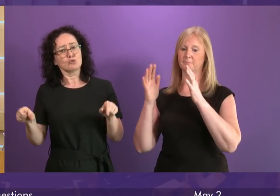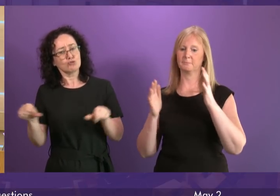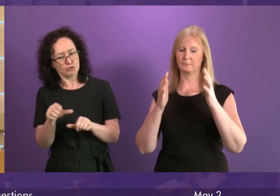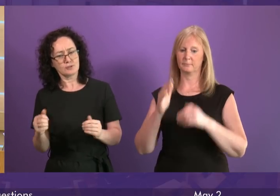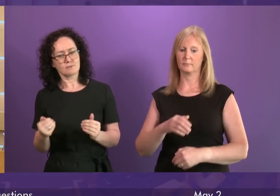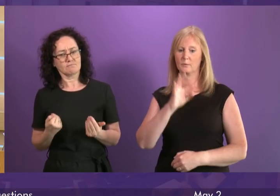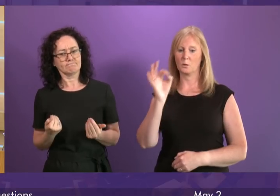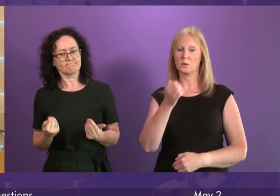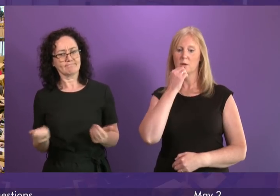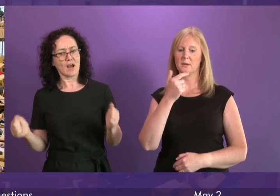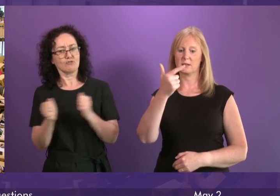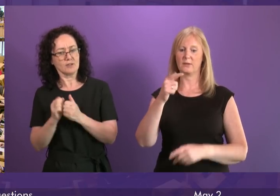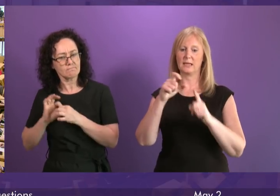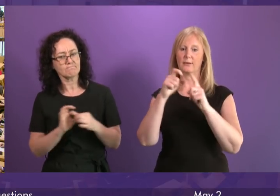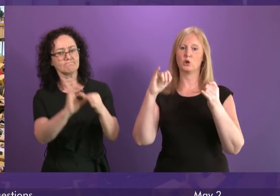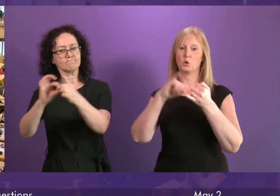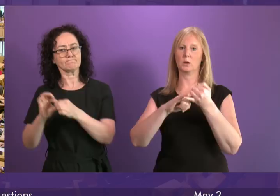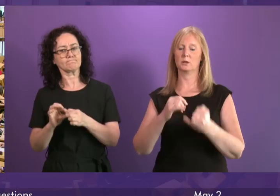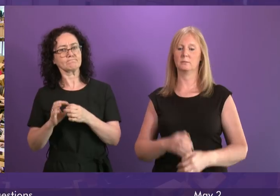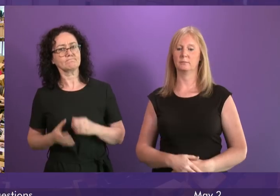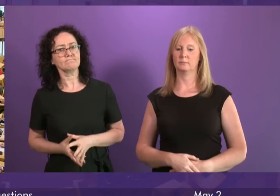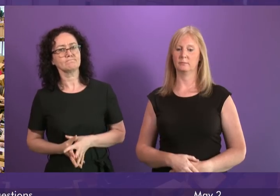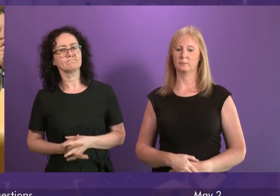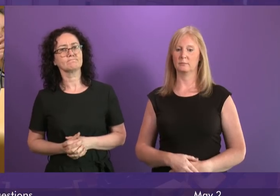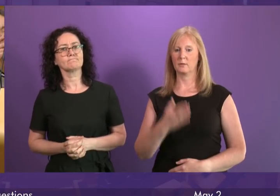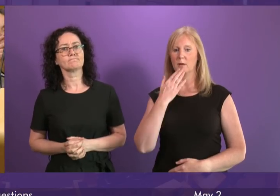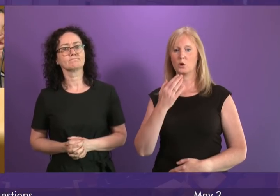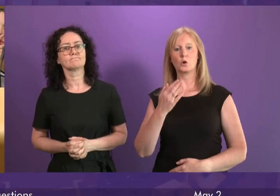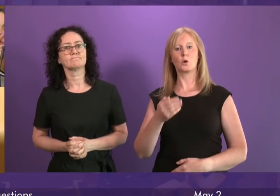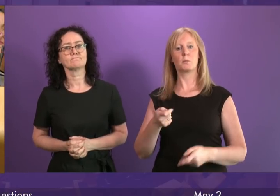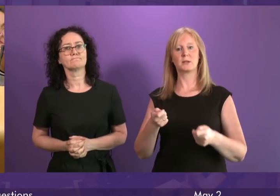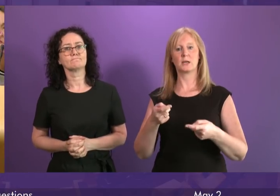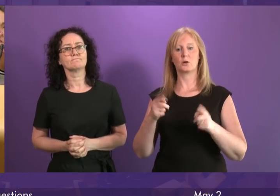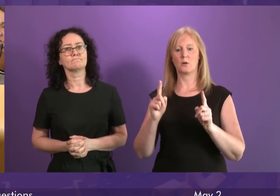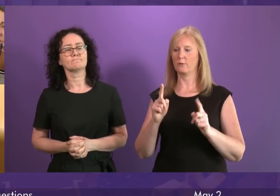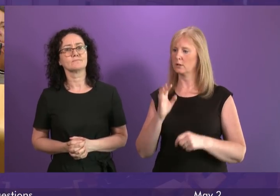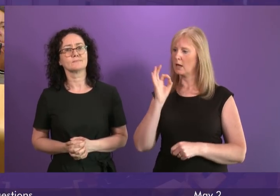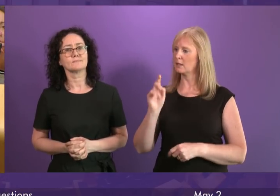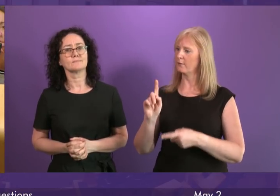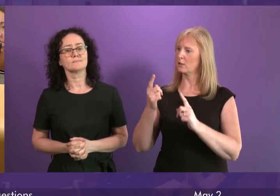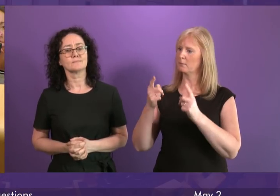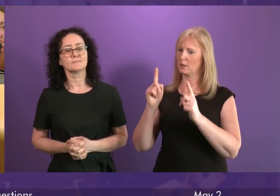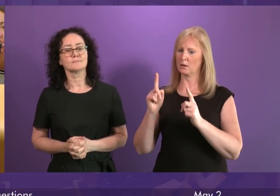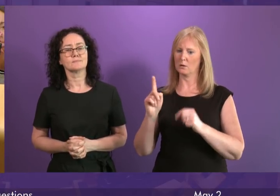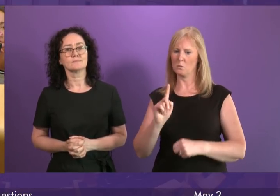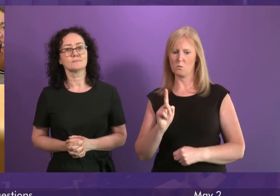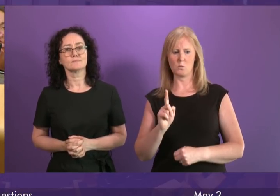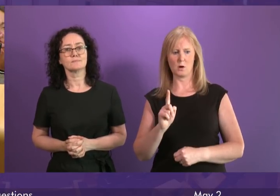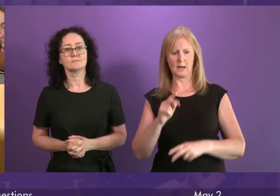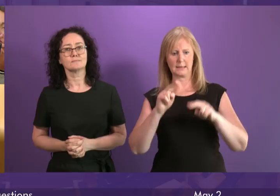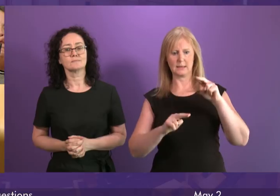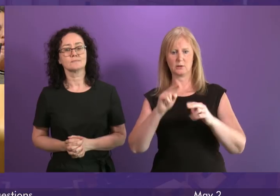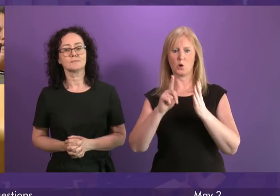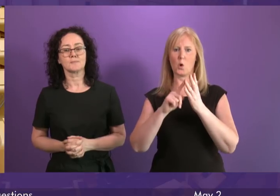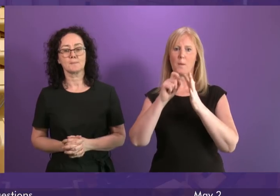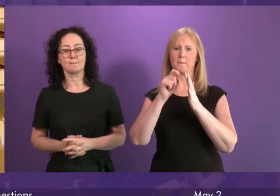question number seven David Stewart thank you to ask the First Minister what assessment the Scottish Government has made regarding the level of opiate